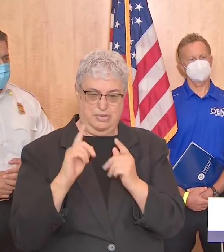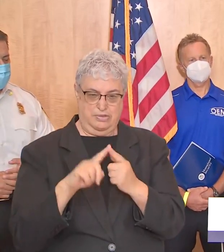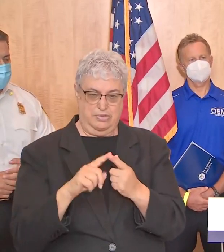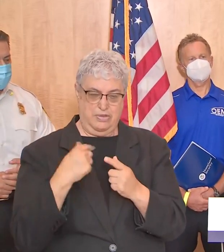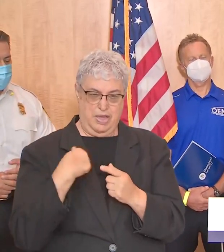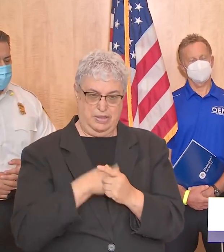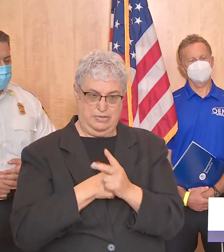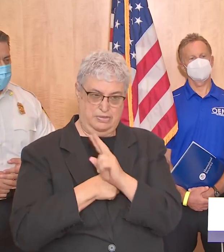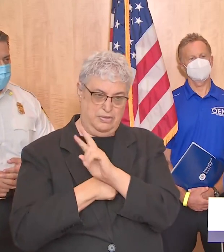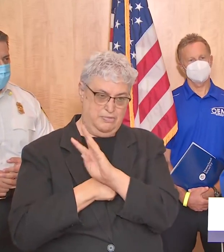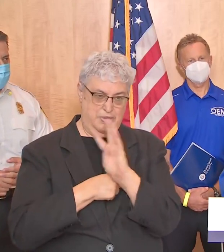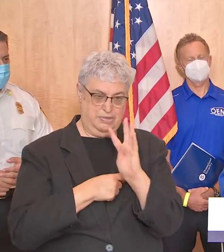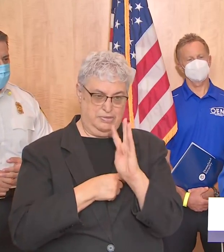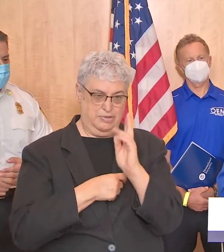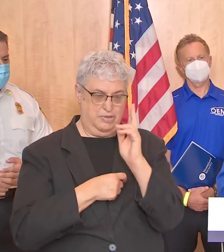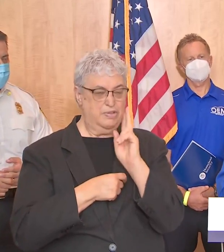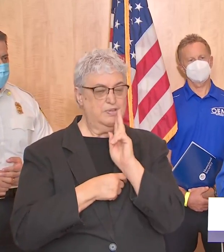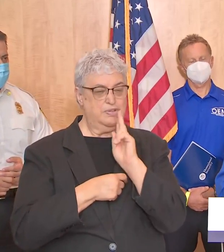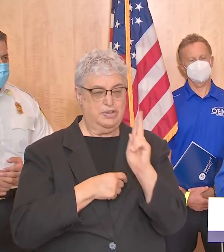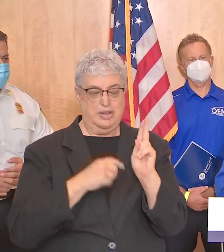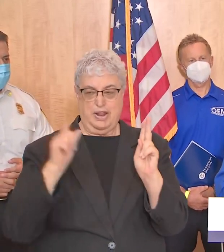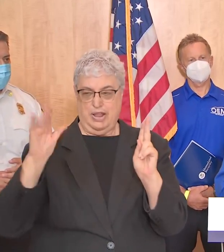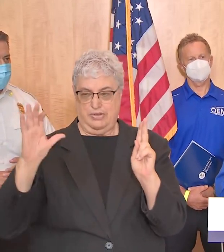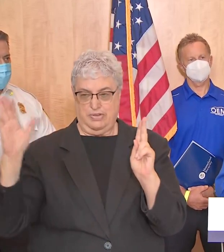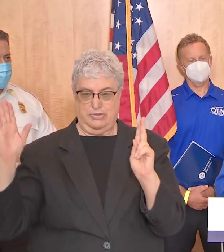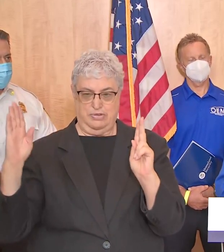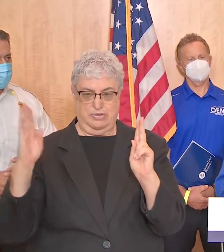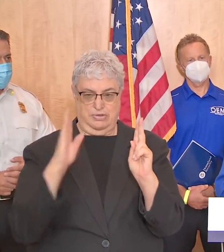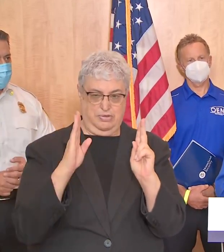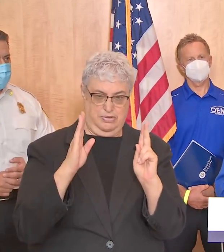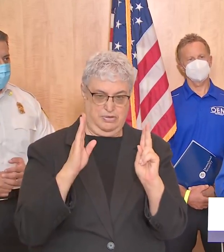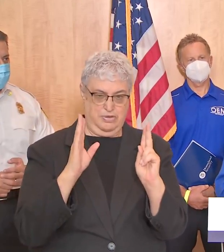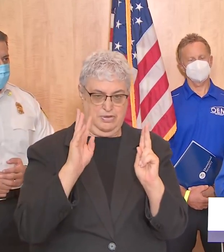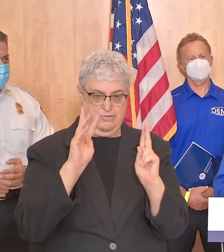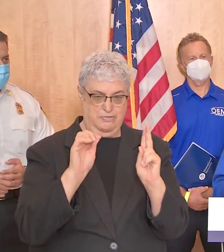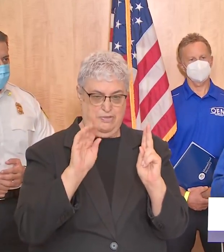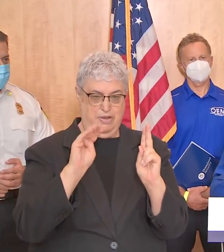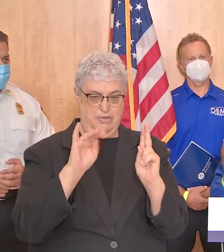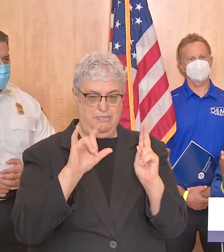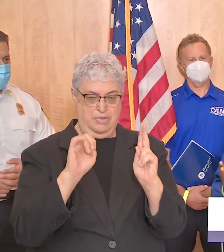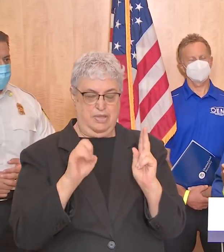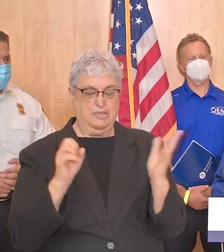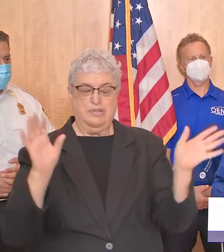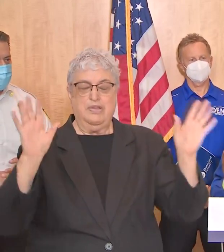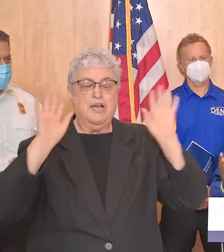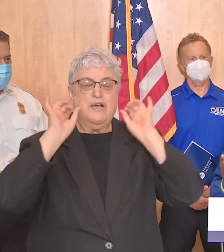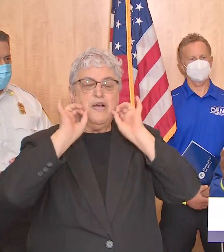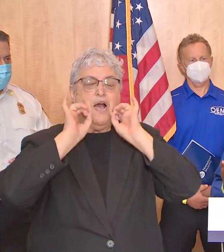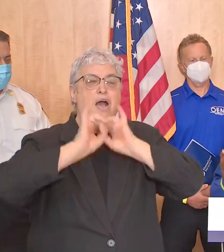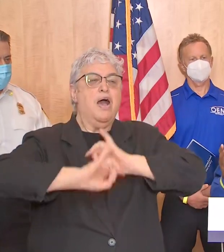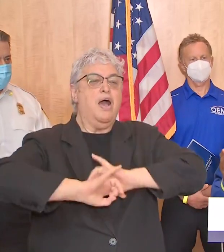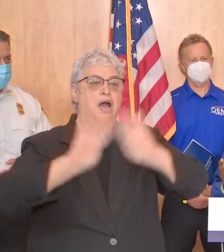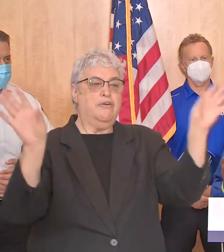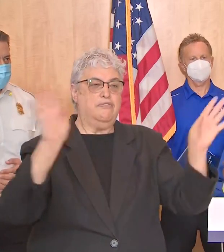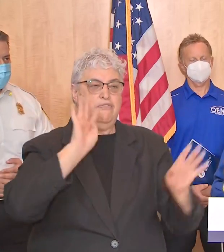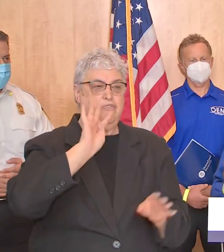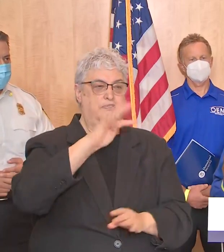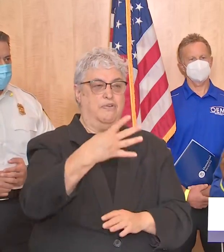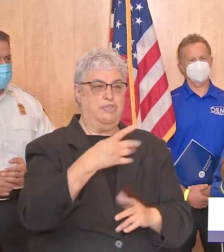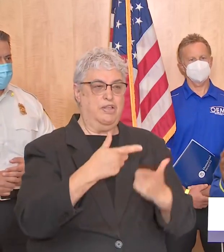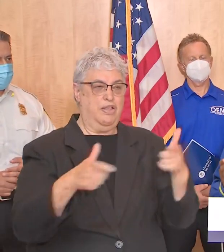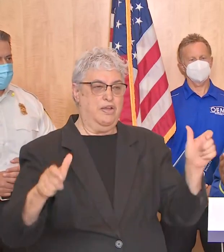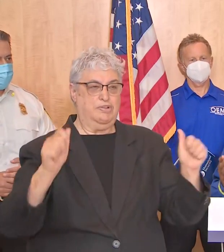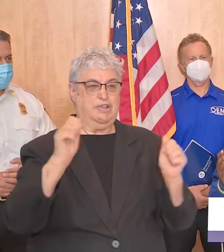the west it would be very disastrous for the fourth largest city